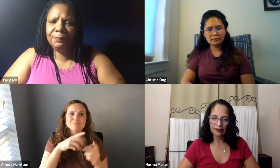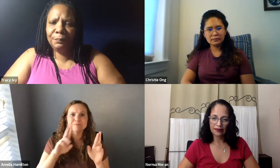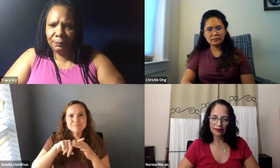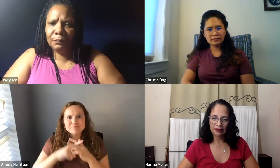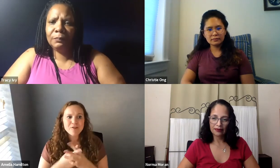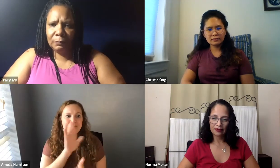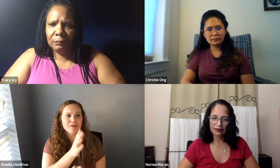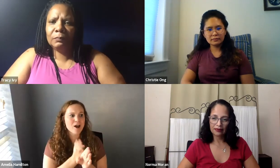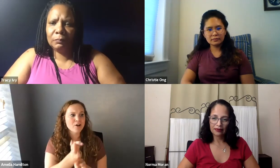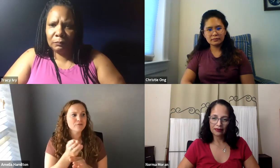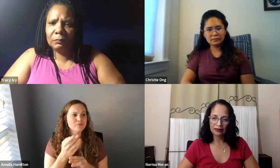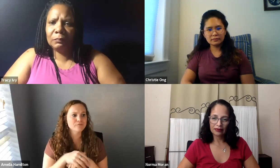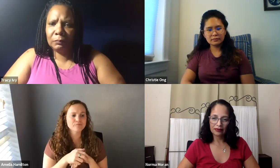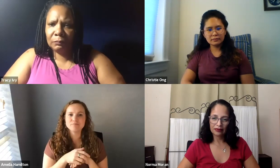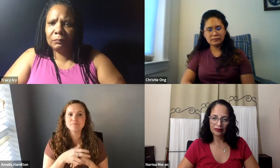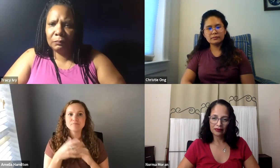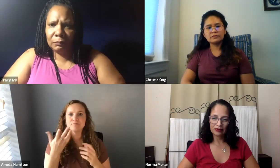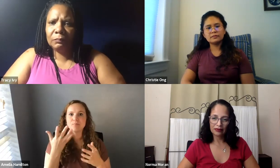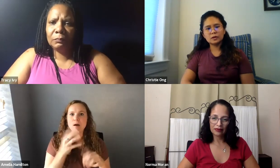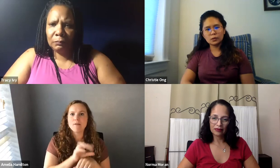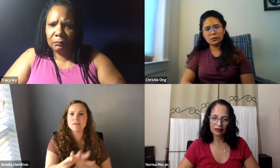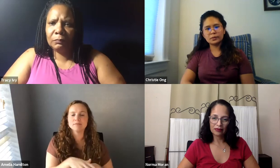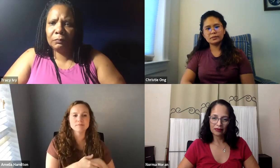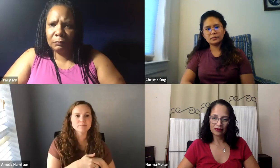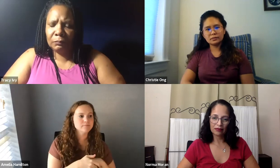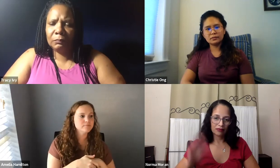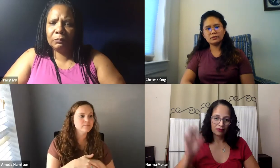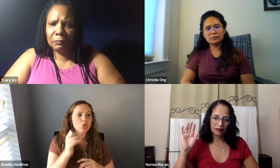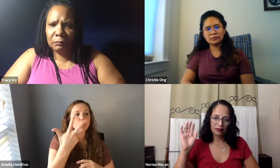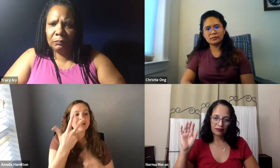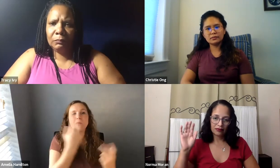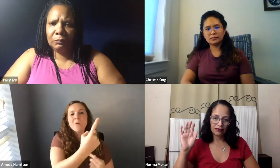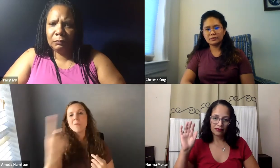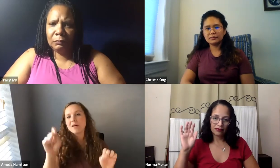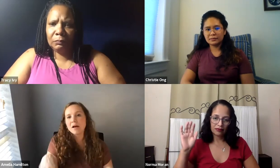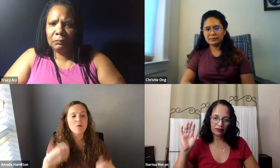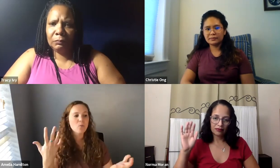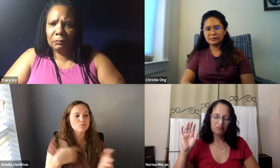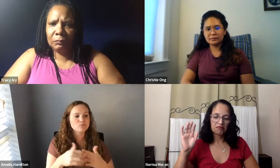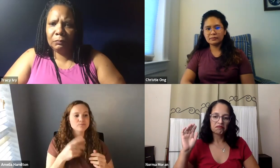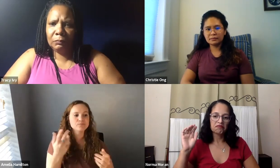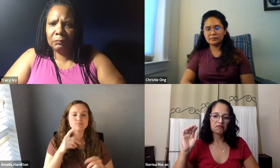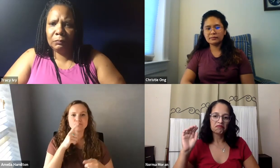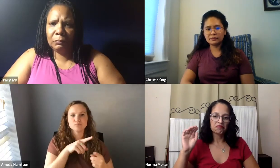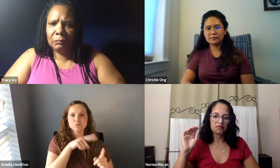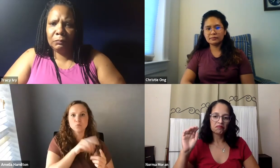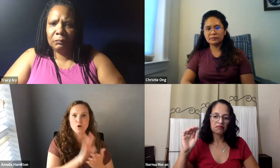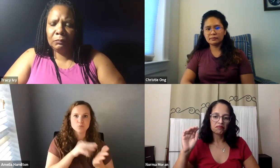What are three general pieces of career advice you would give to college students as they're starting out on their career? You could each